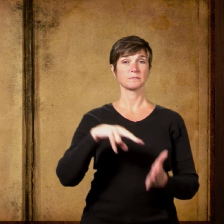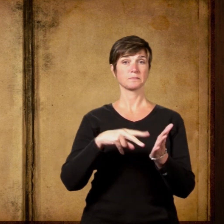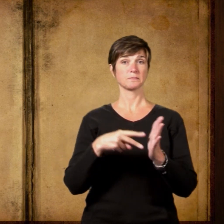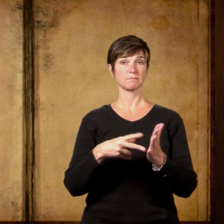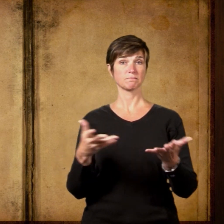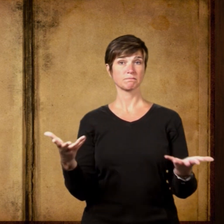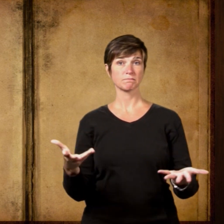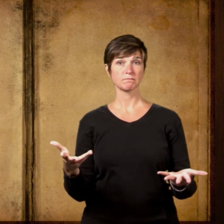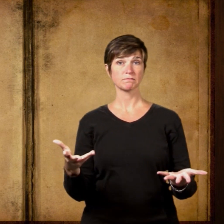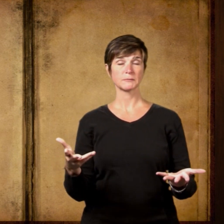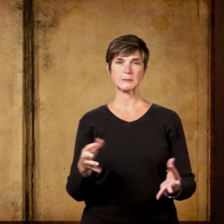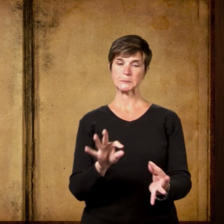correctly